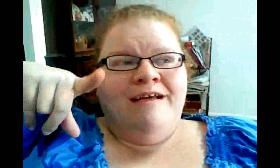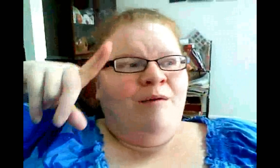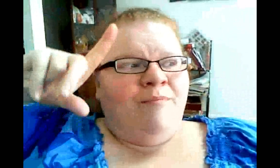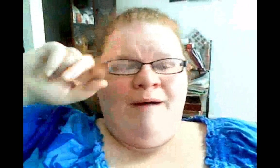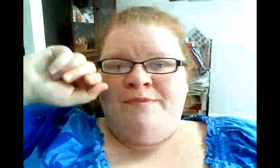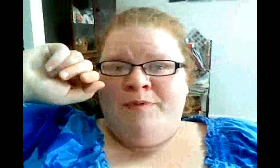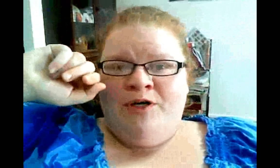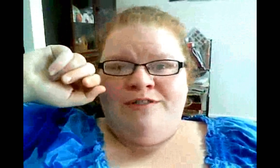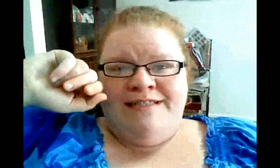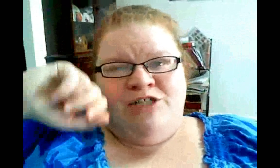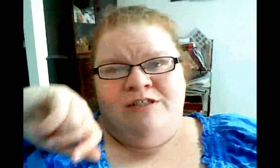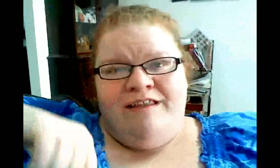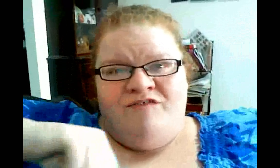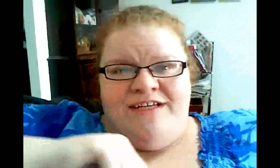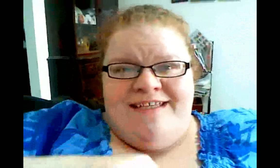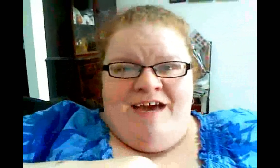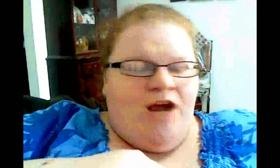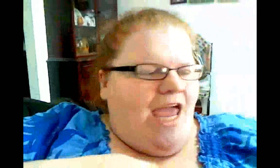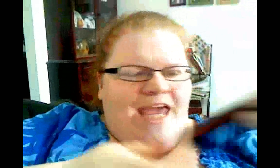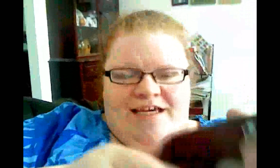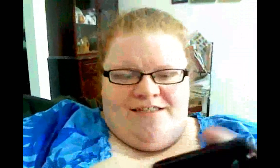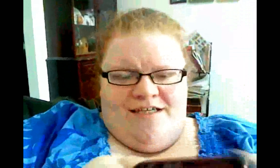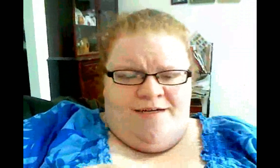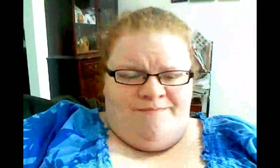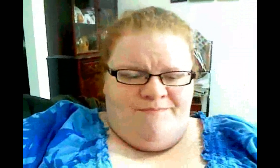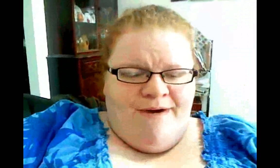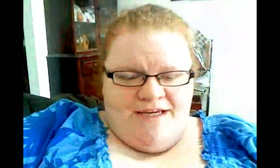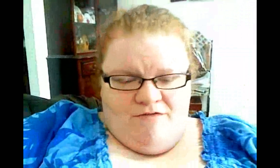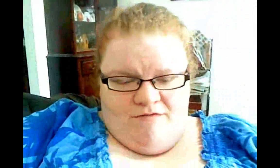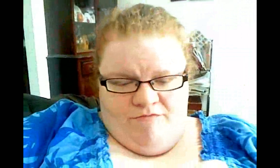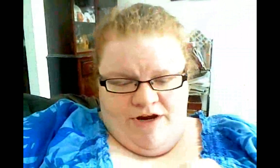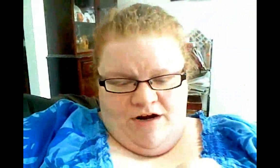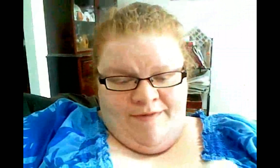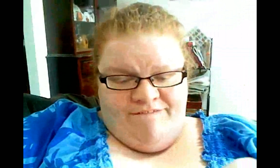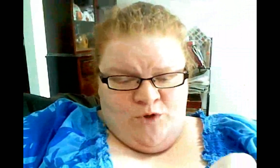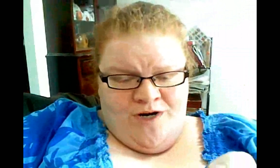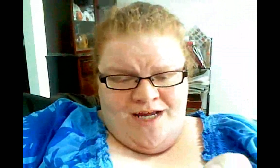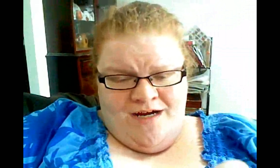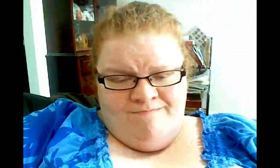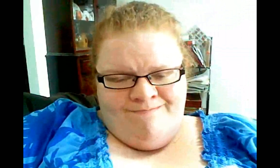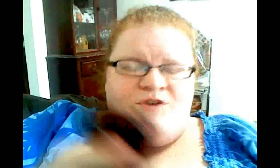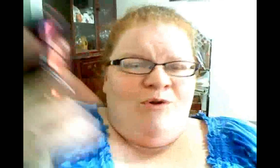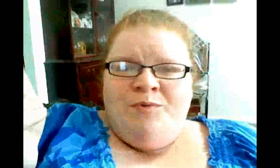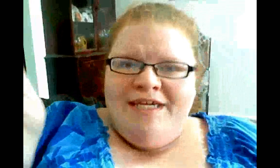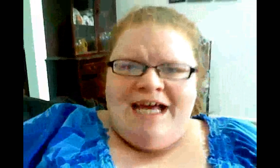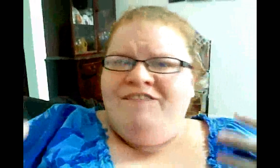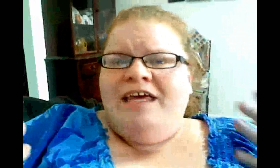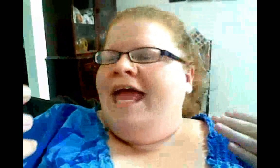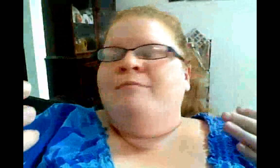but Bob's Burgers is actually, like, the funniest thing ever. And my ringer on my phone right now, if you know Louise, I feel like I am